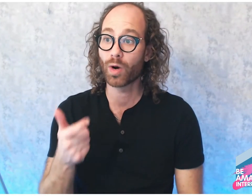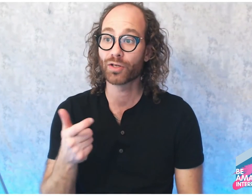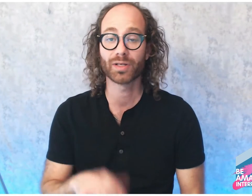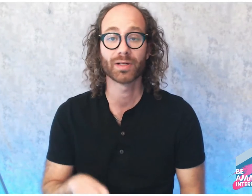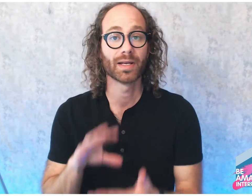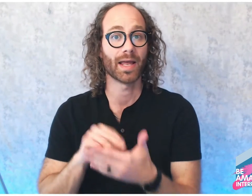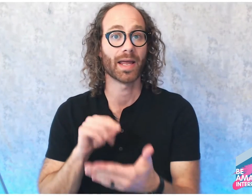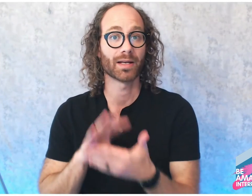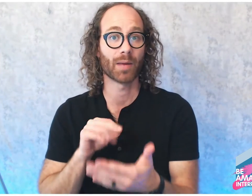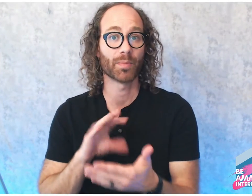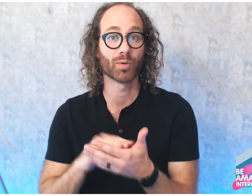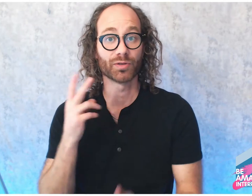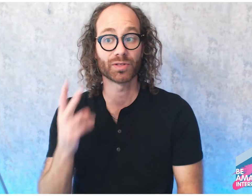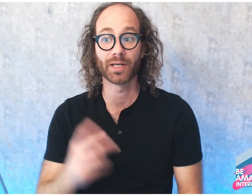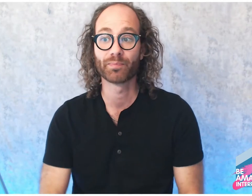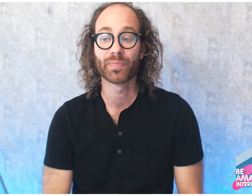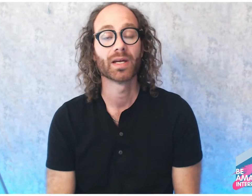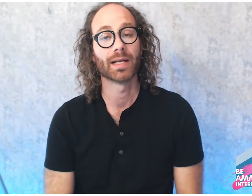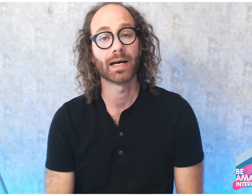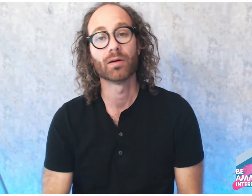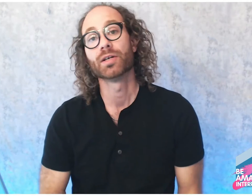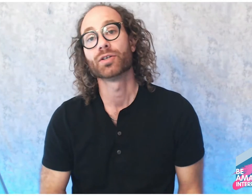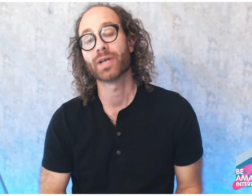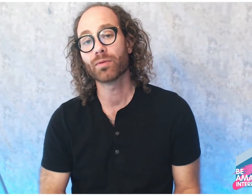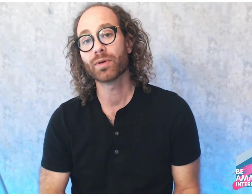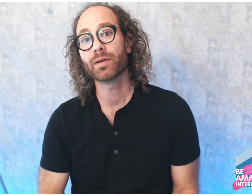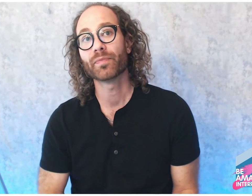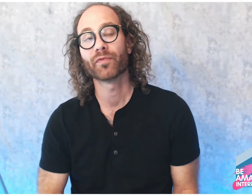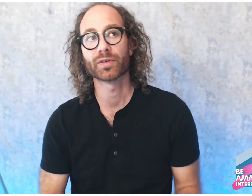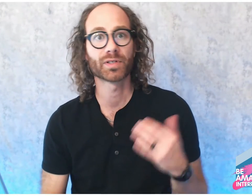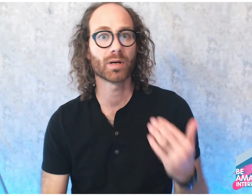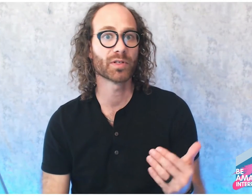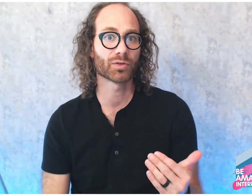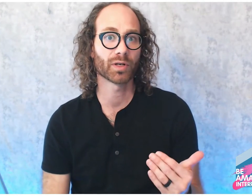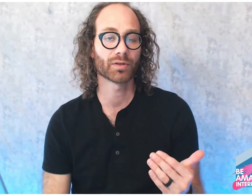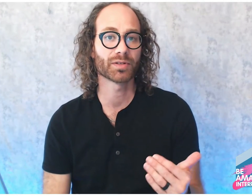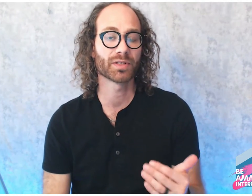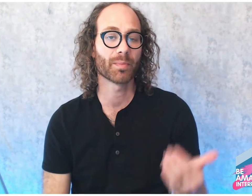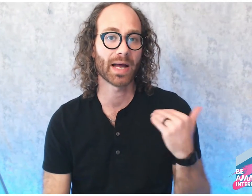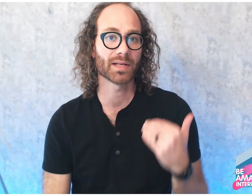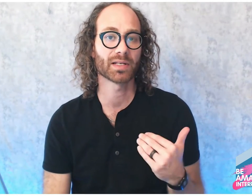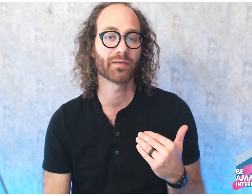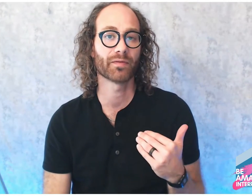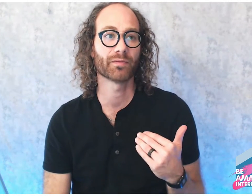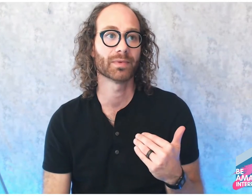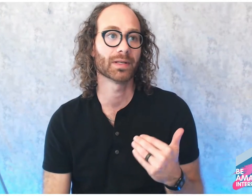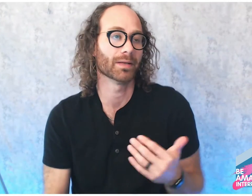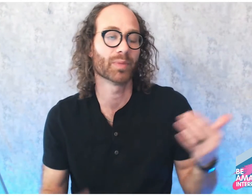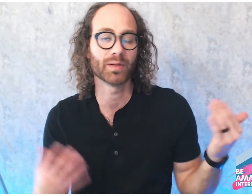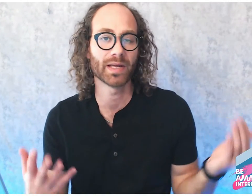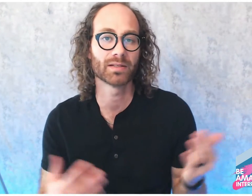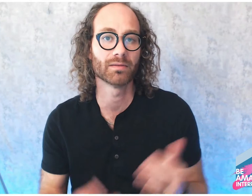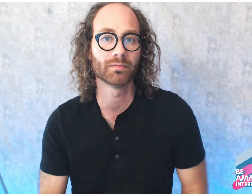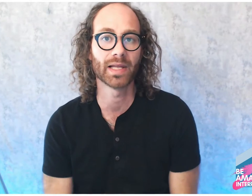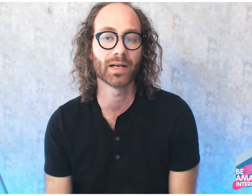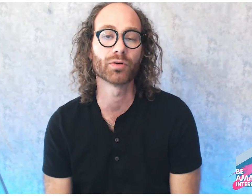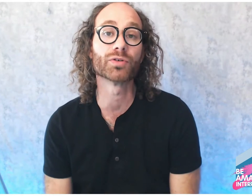it, and copy what you see. Now shadowing for some instructors in the past have, they don't use it, they